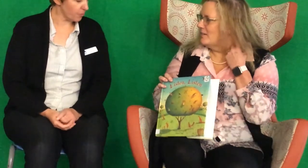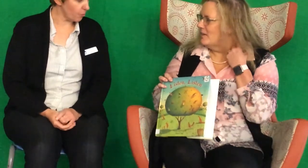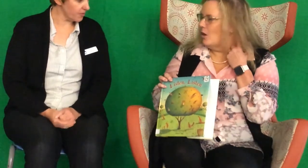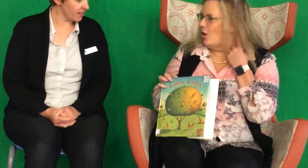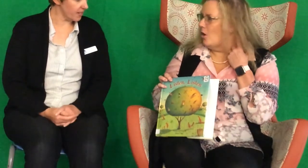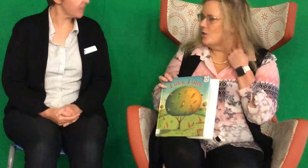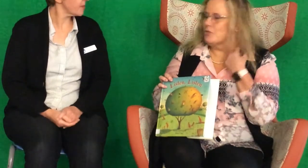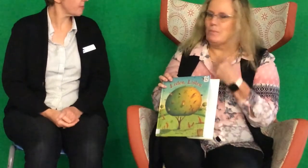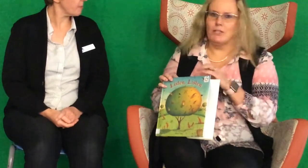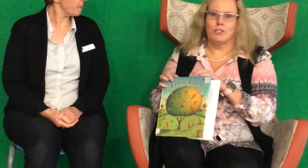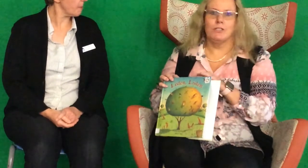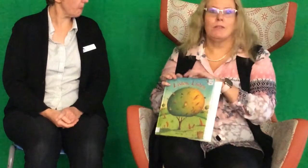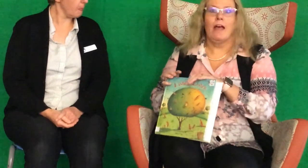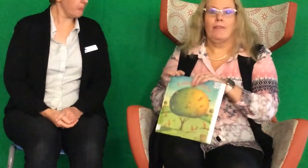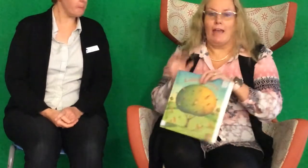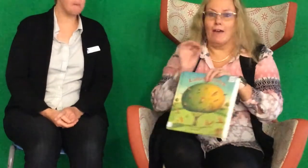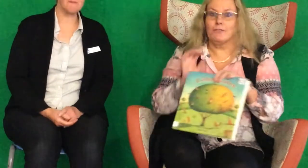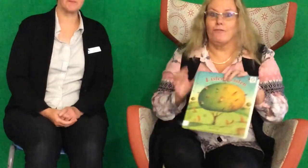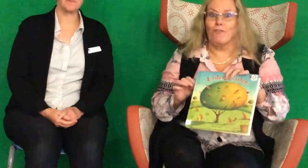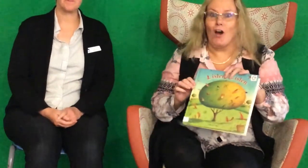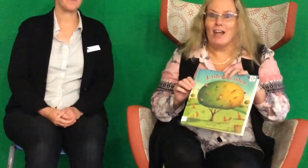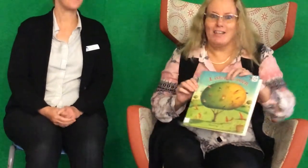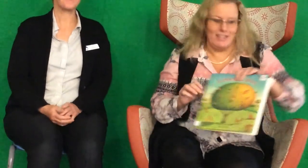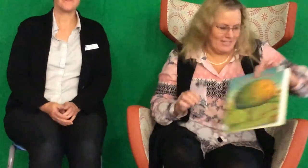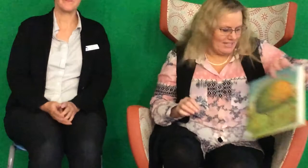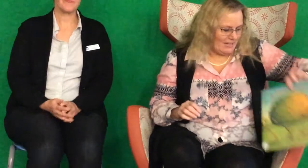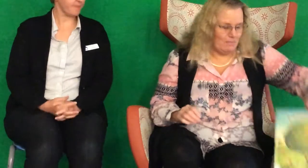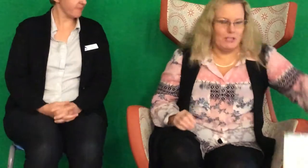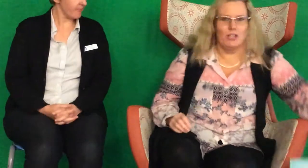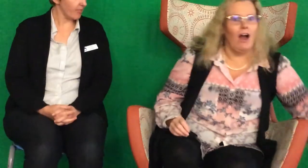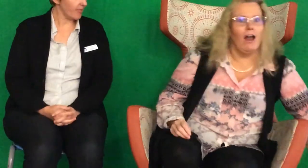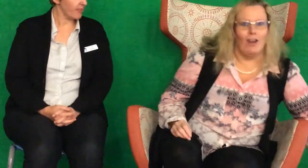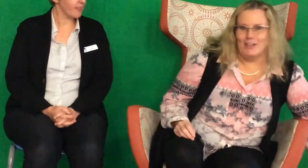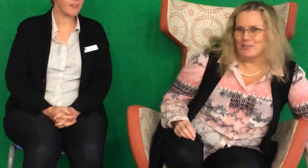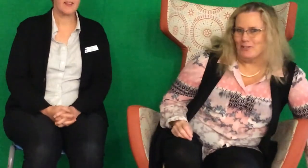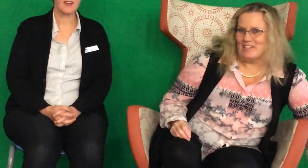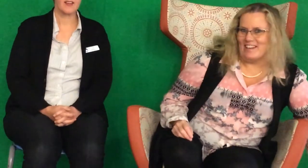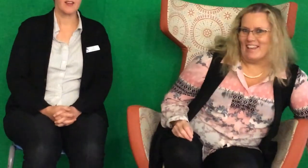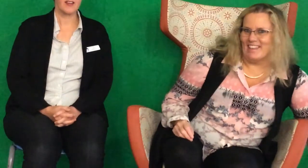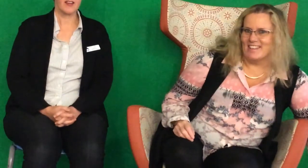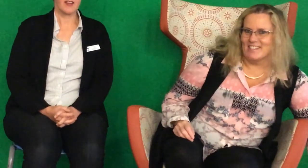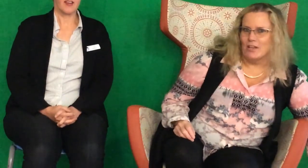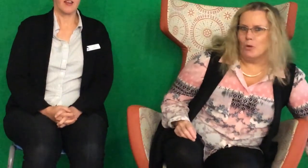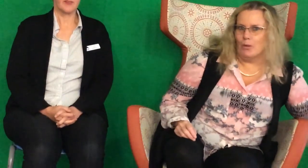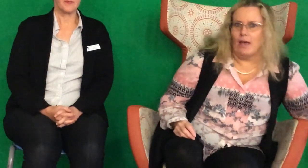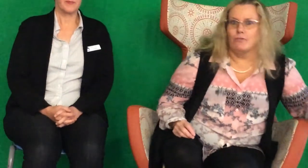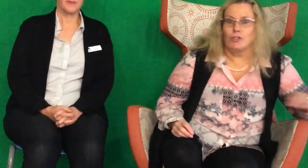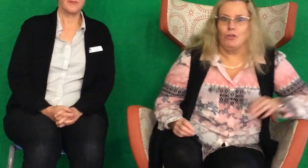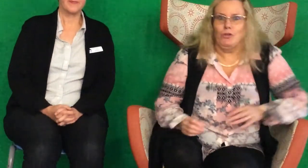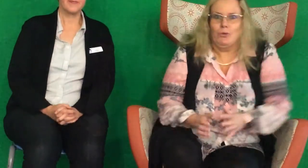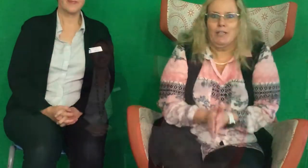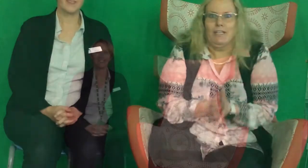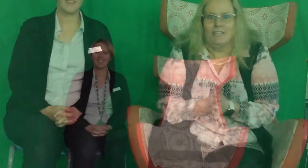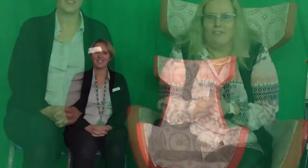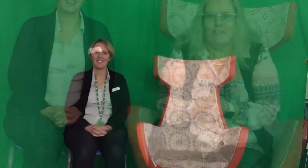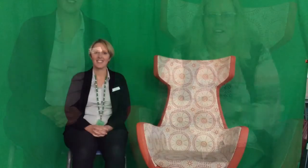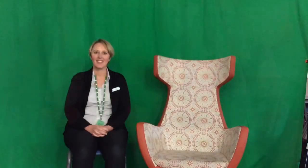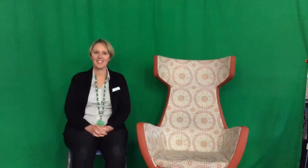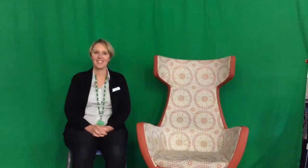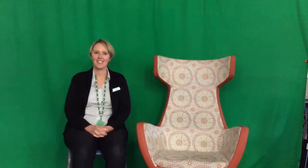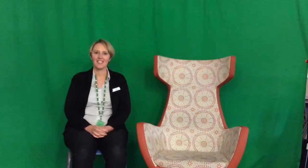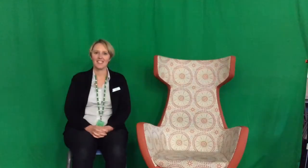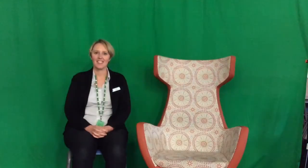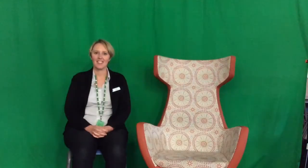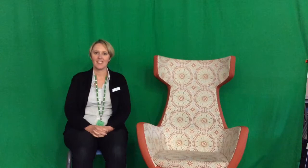beautiful, wasn't it? Lots of pictures. We have to find things in the picture. I like stories like that. We have to go looking to